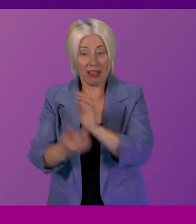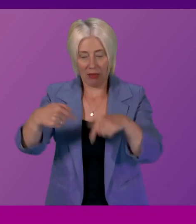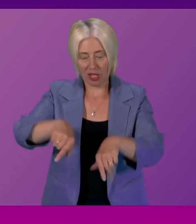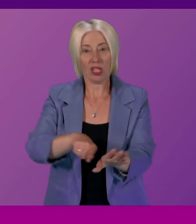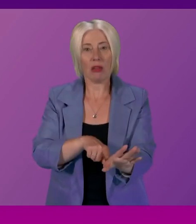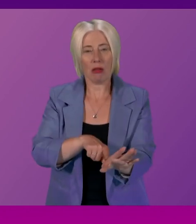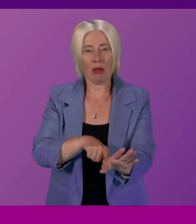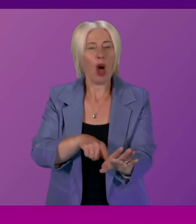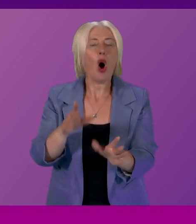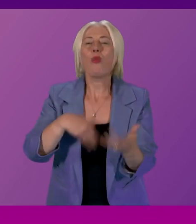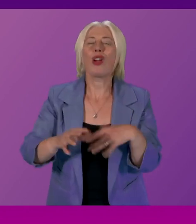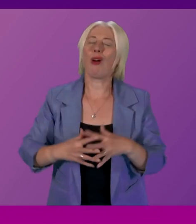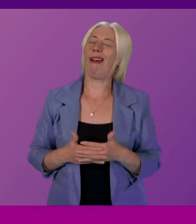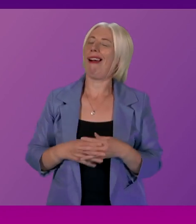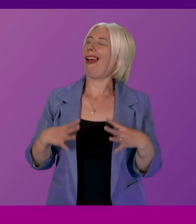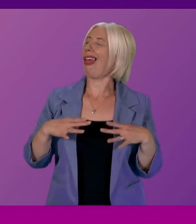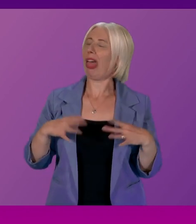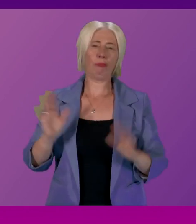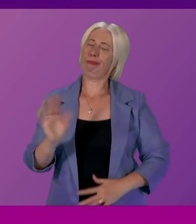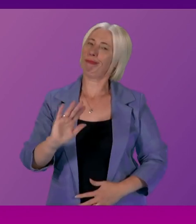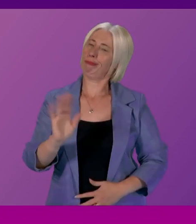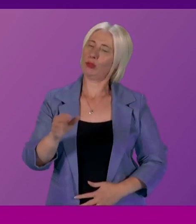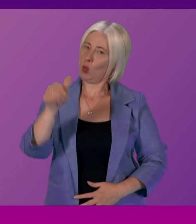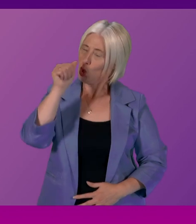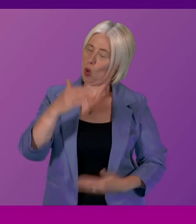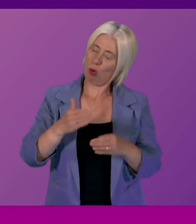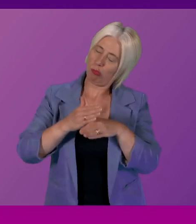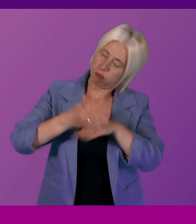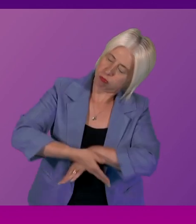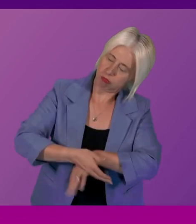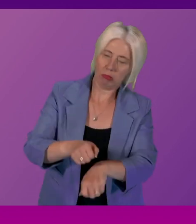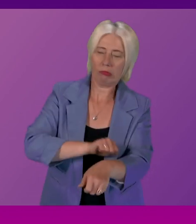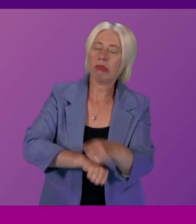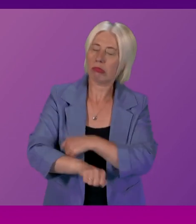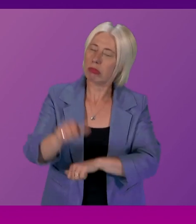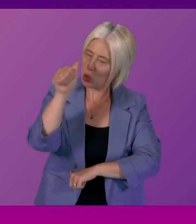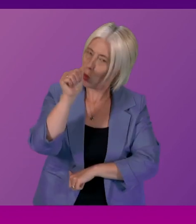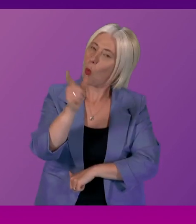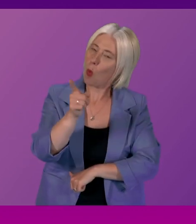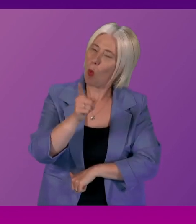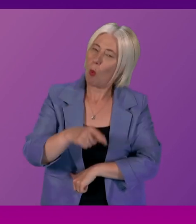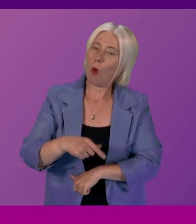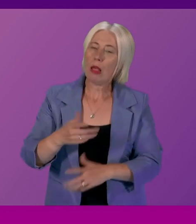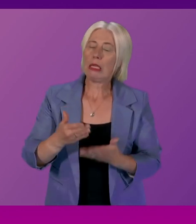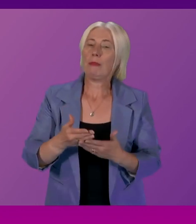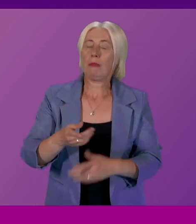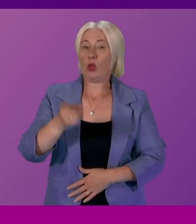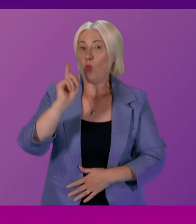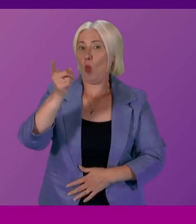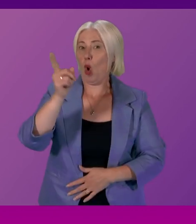we're not complacent about that we know there's more to do we know that the very serious warnings